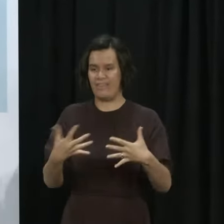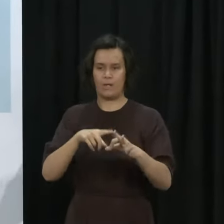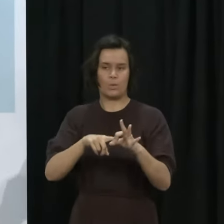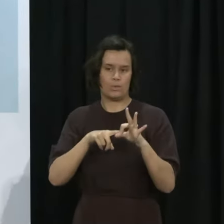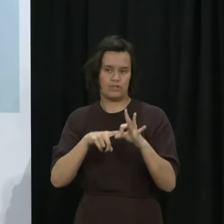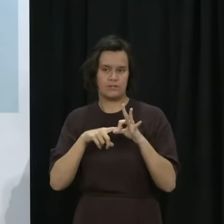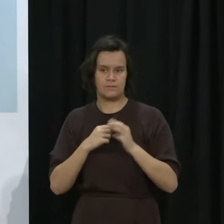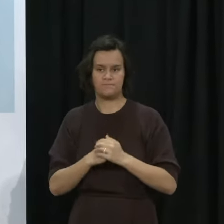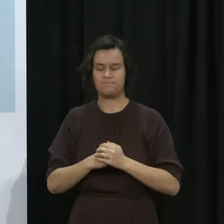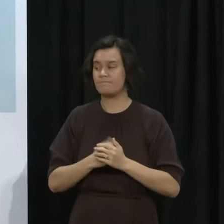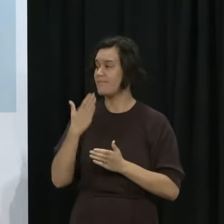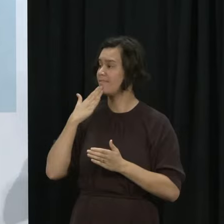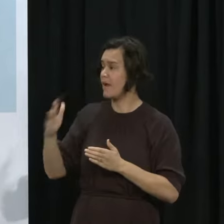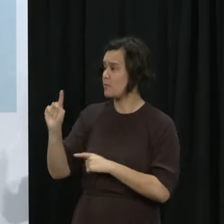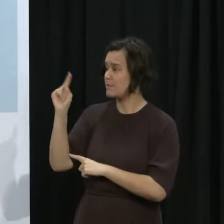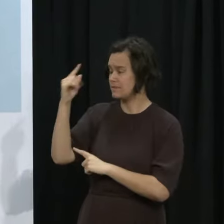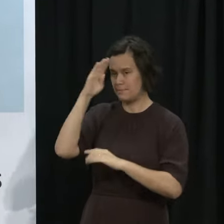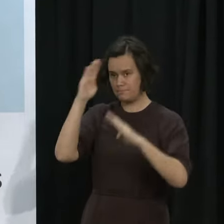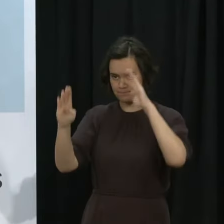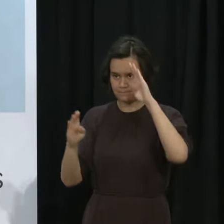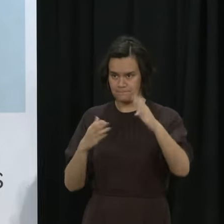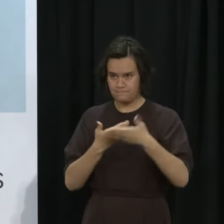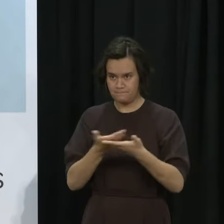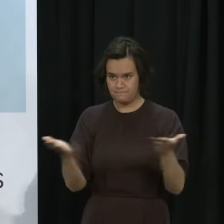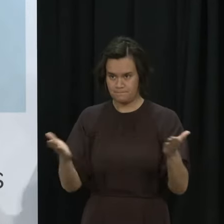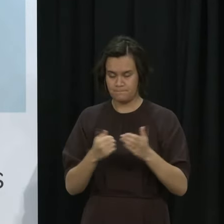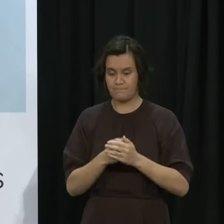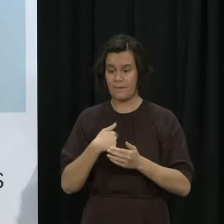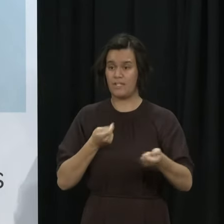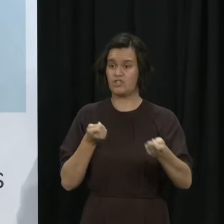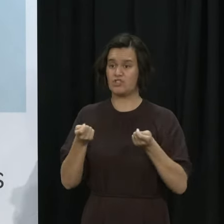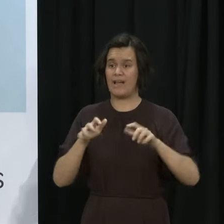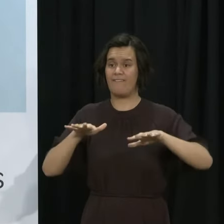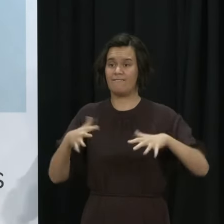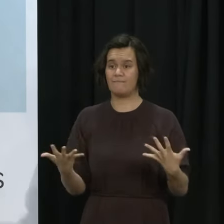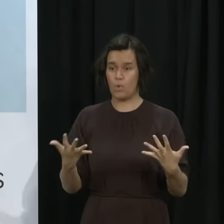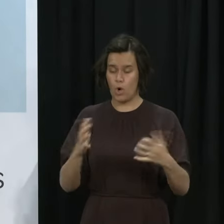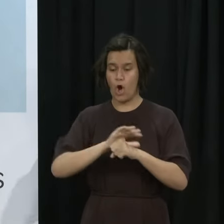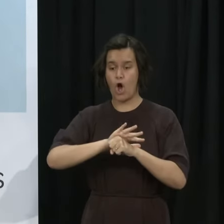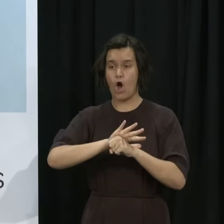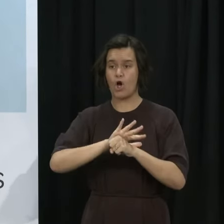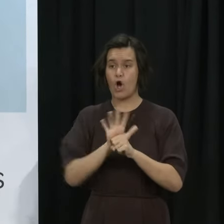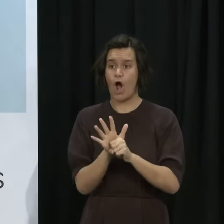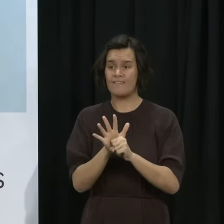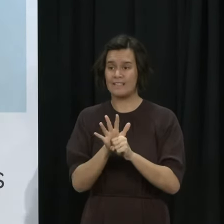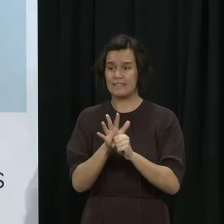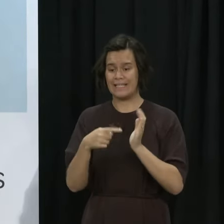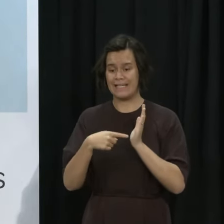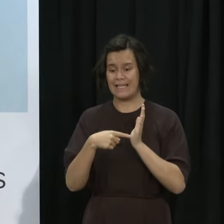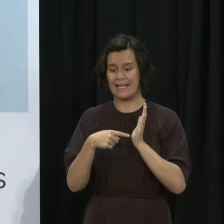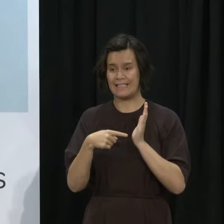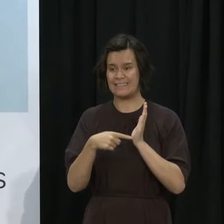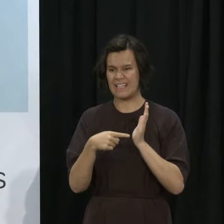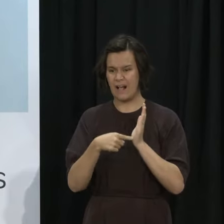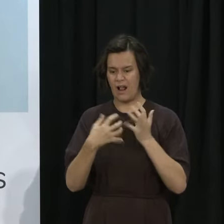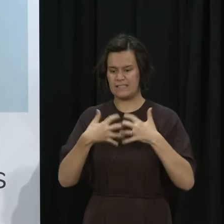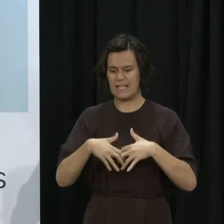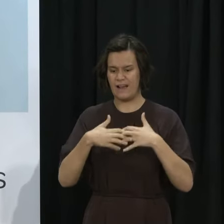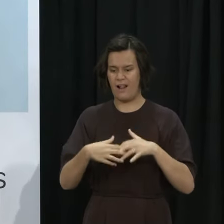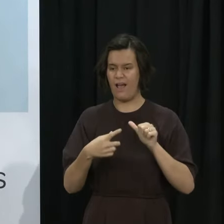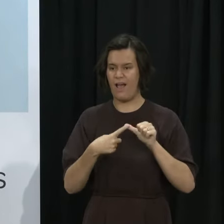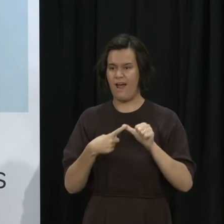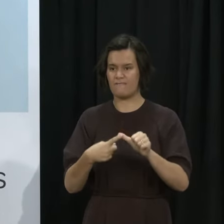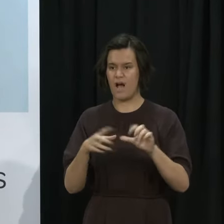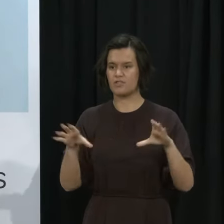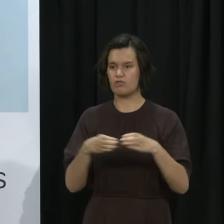Tēnā koutou katoa. As Chair of the COVID-19 Vaccine Technical Advisory Group or CVTAG as we